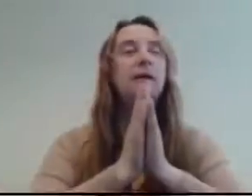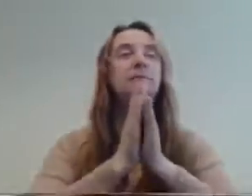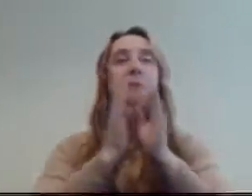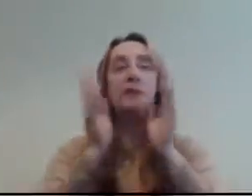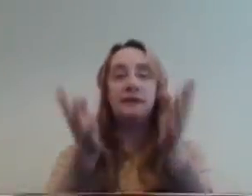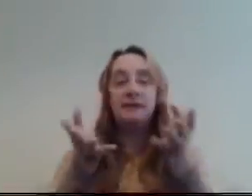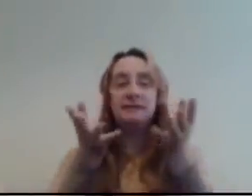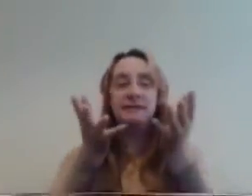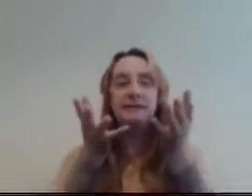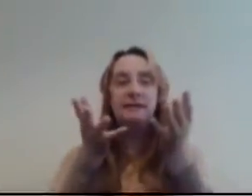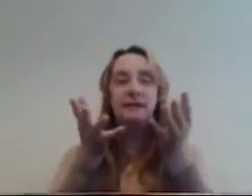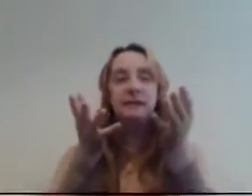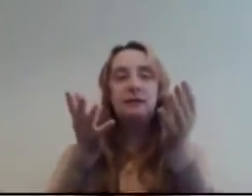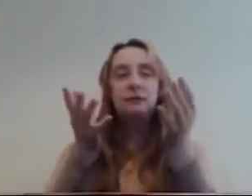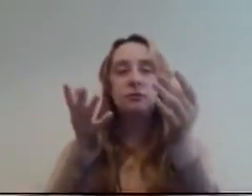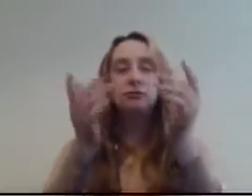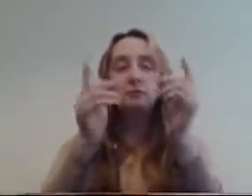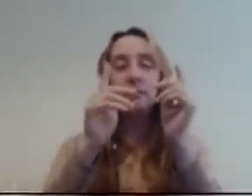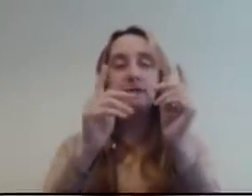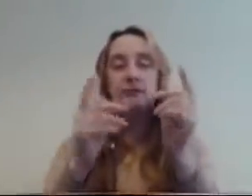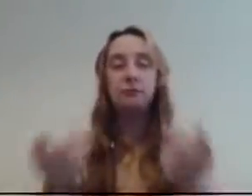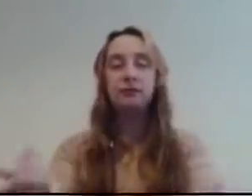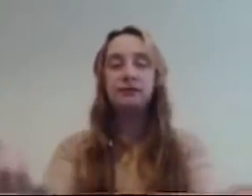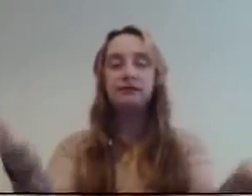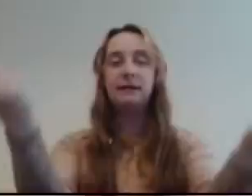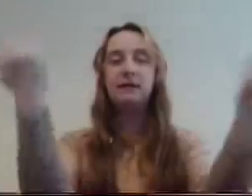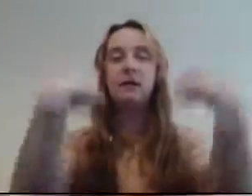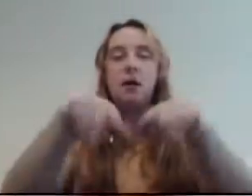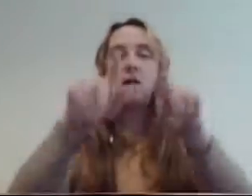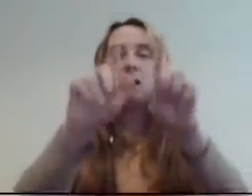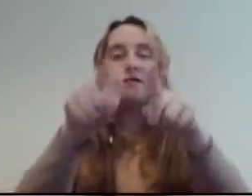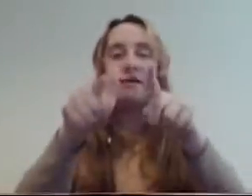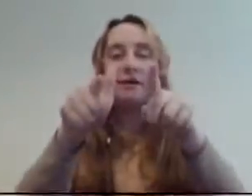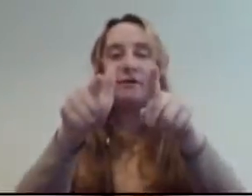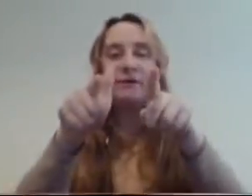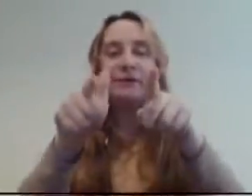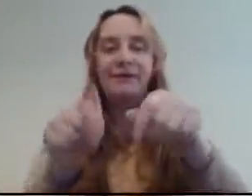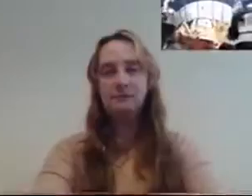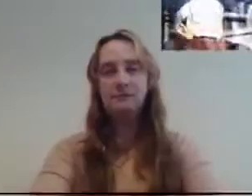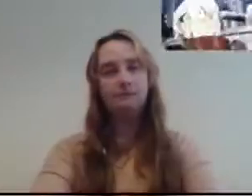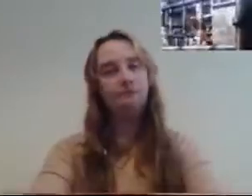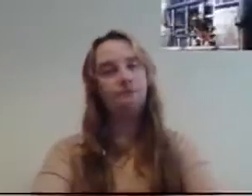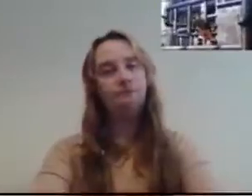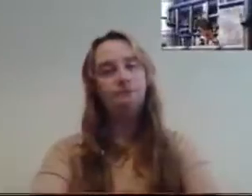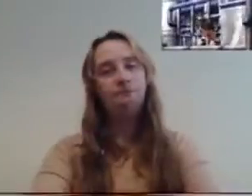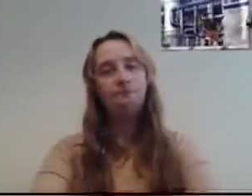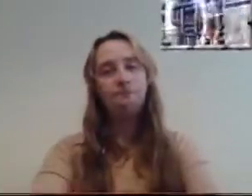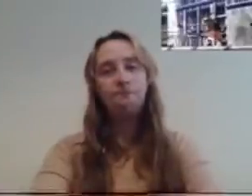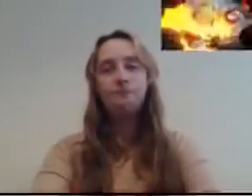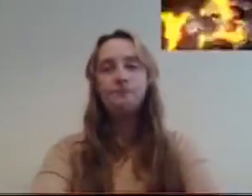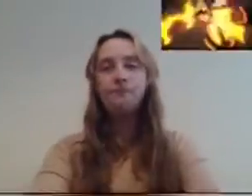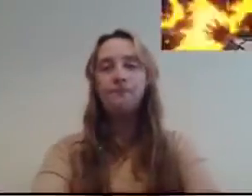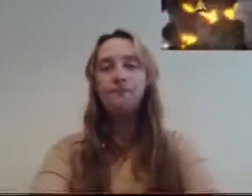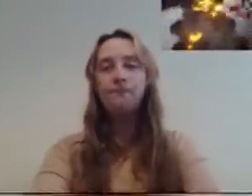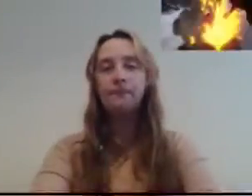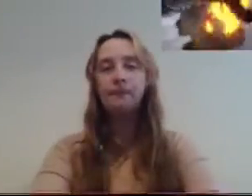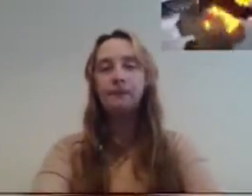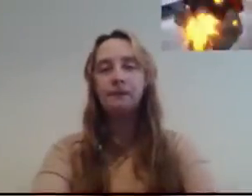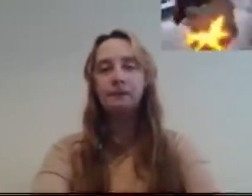That's what we're here to see. So let's jump into this and we'll see. Done. Now. It's to pull off an overwhelming win in the fourth round thanks to